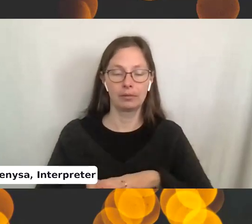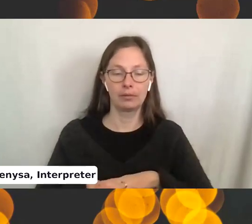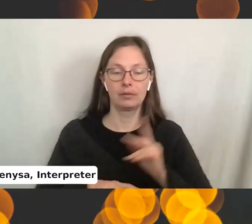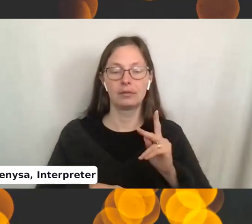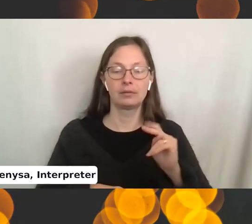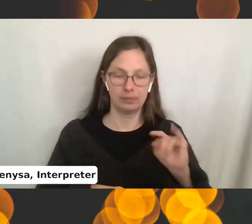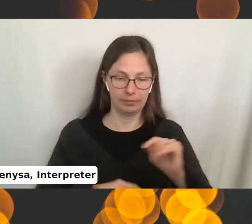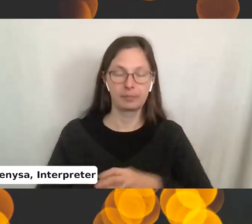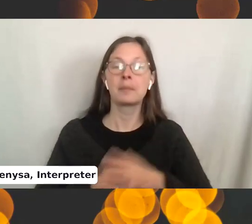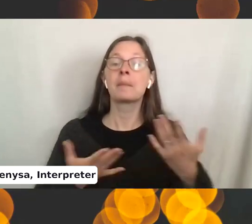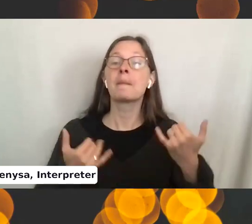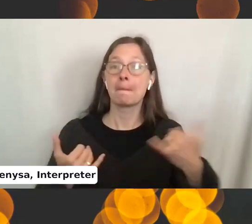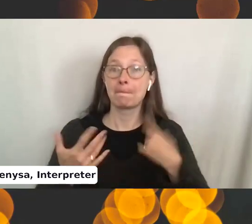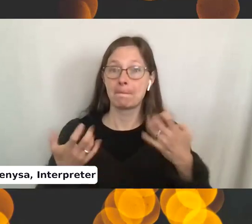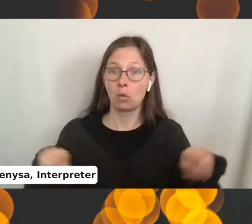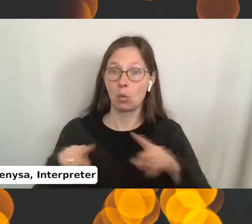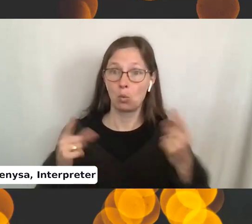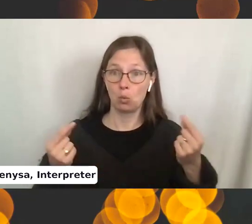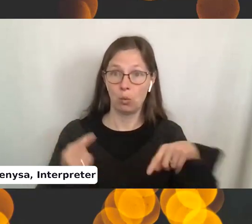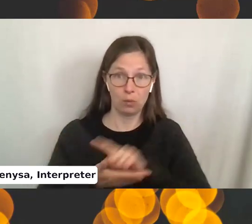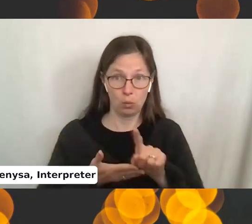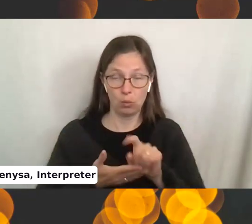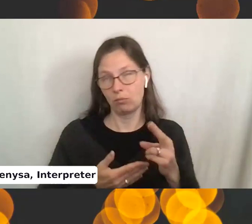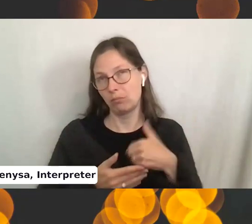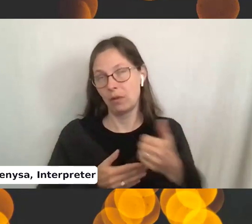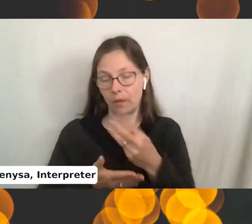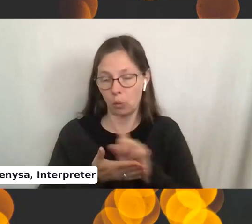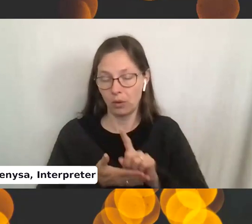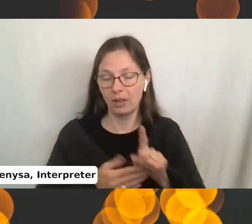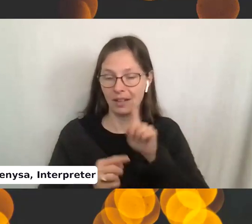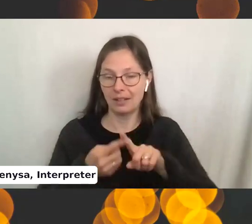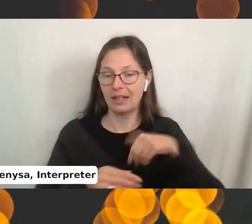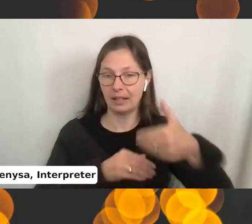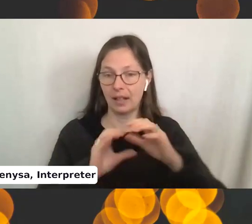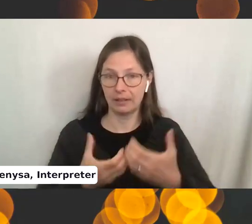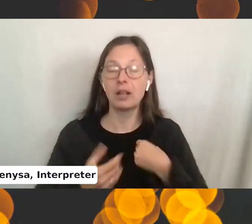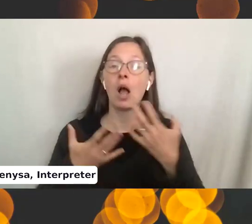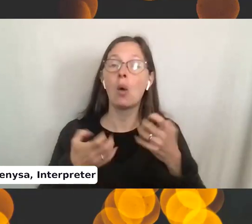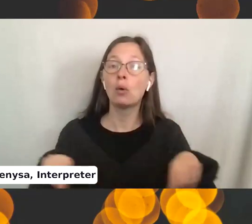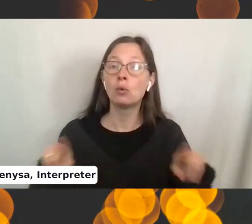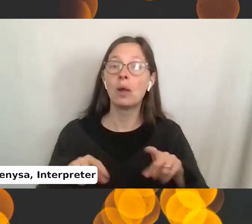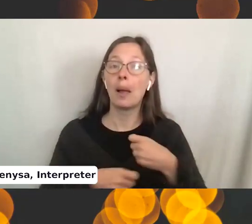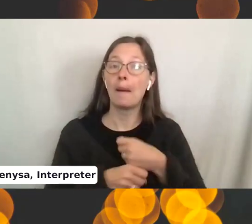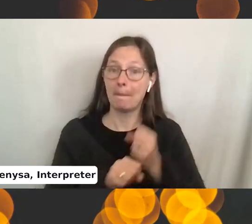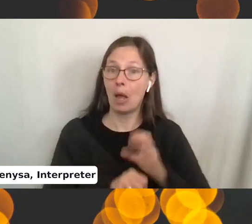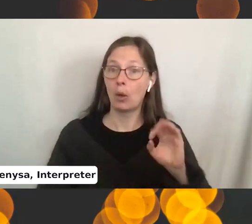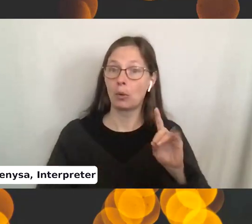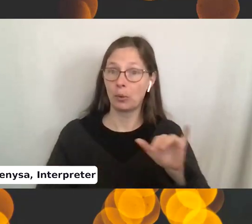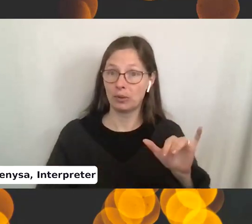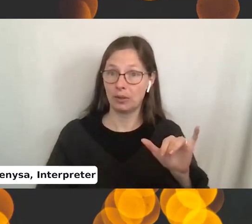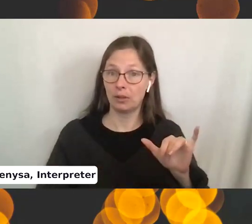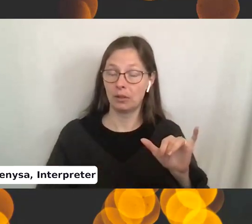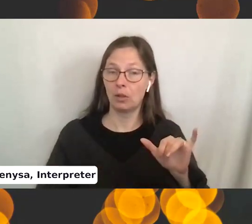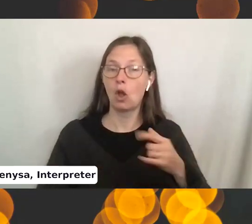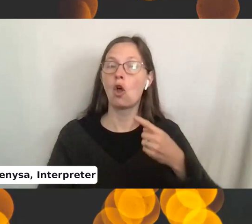So what I want you to do this week or this couple weeks until our next class, I want you to make a cozy in the correct